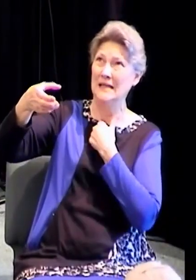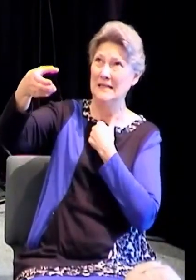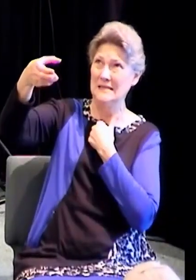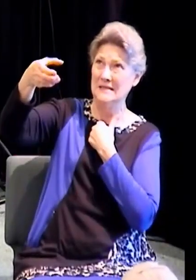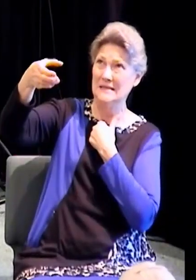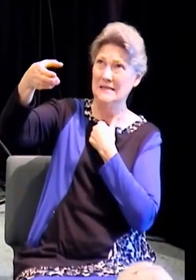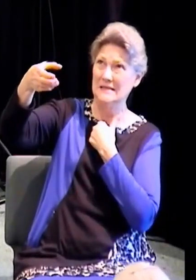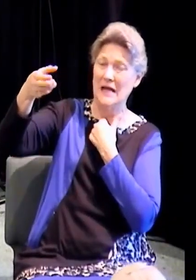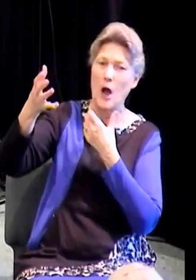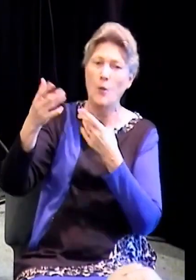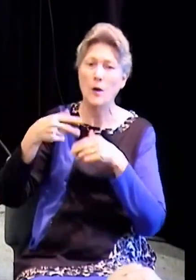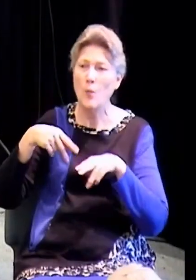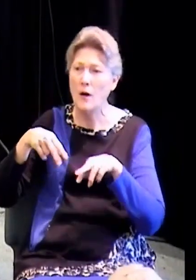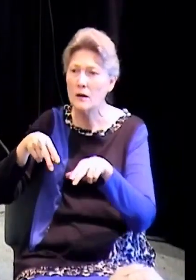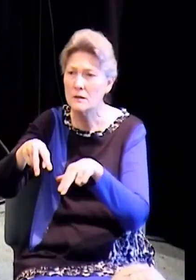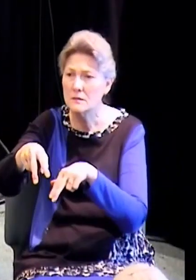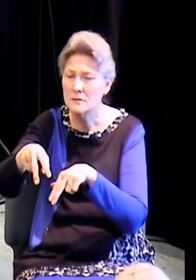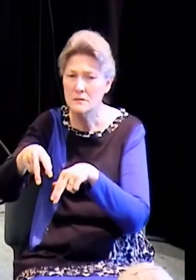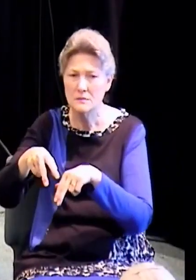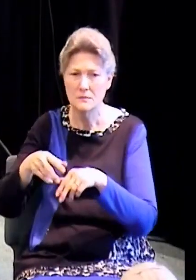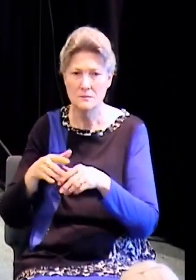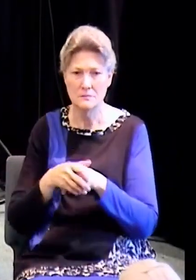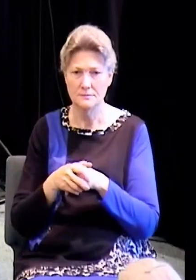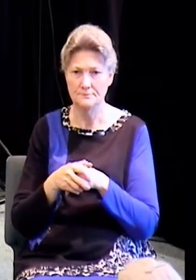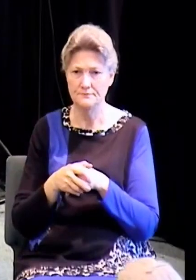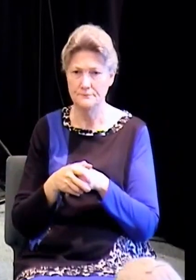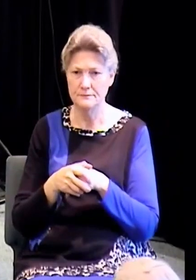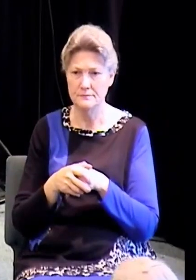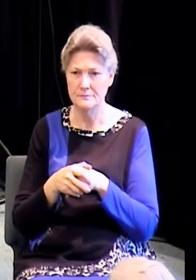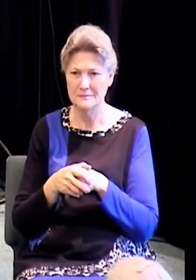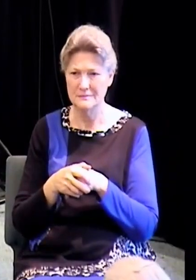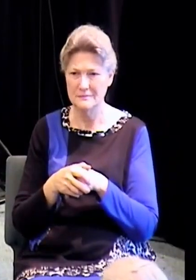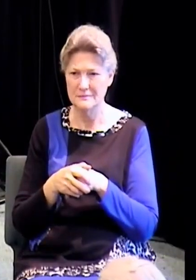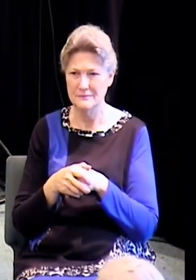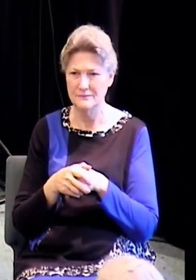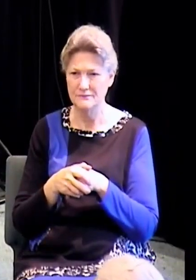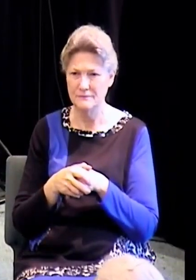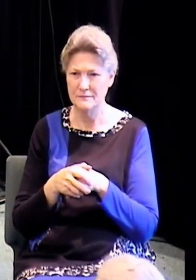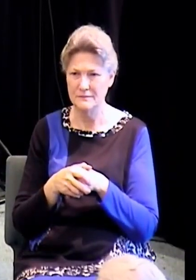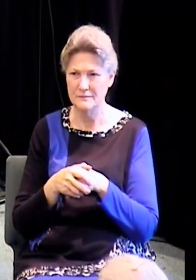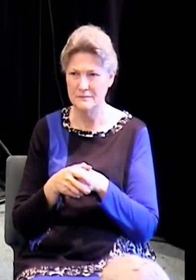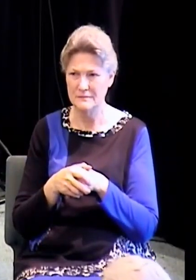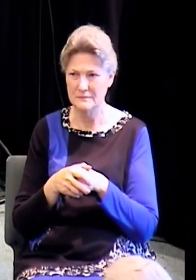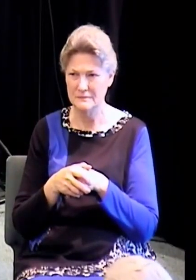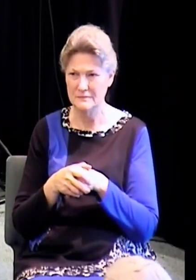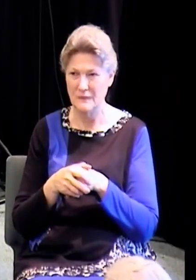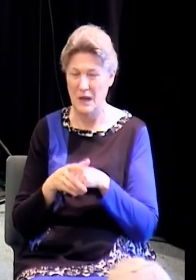I want to walk but I really, I'm just looking to eat today. don't really want to change.